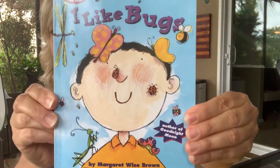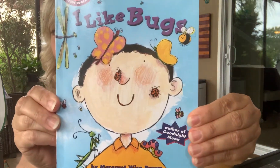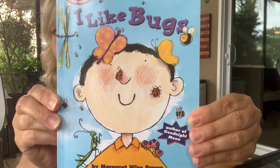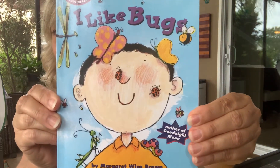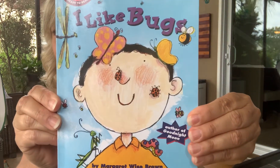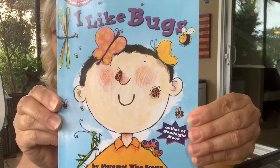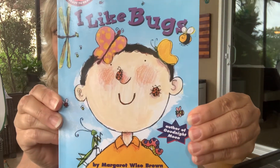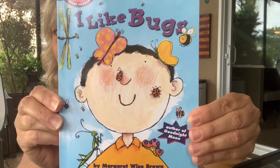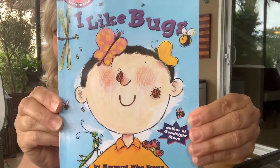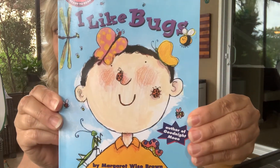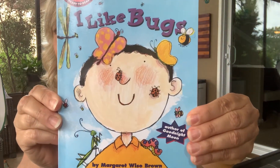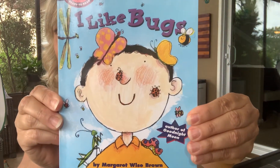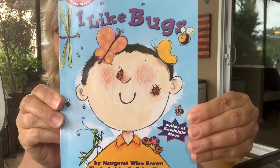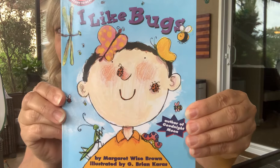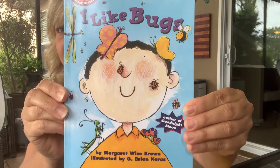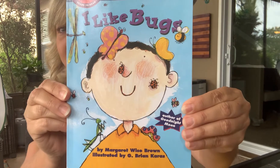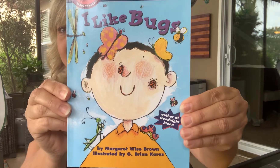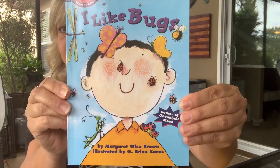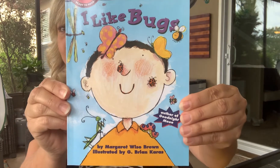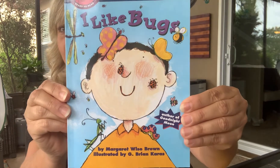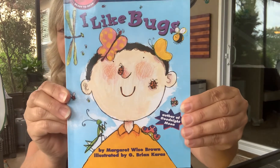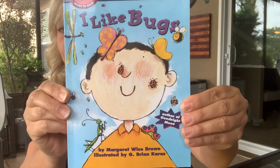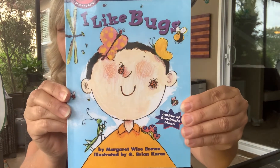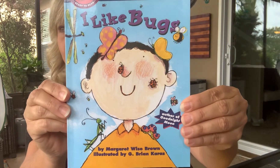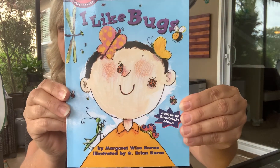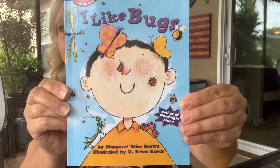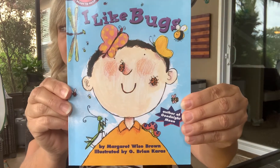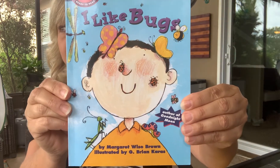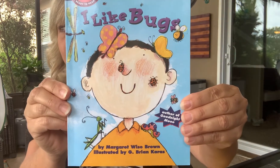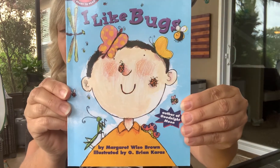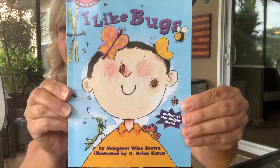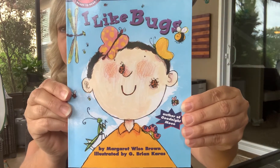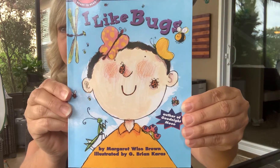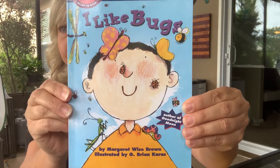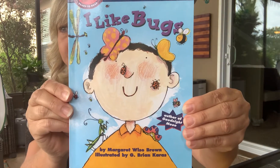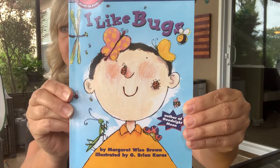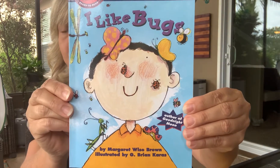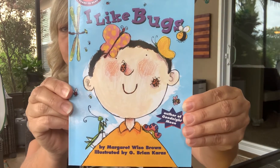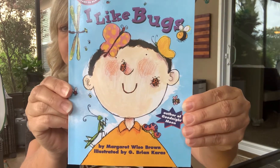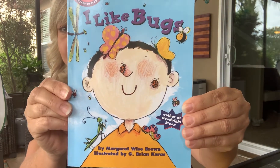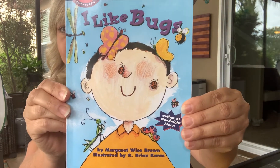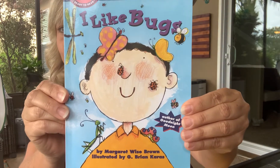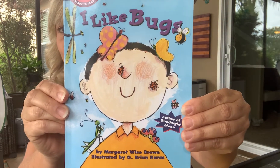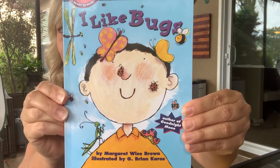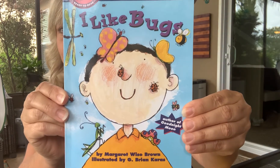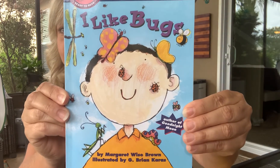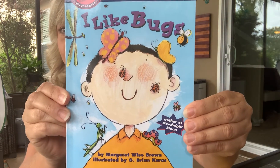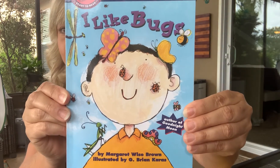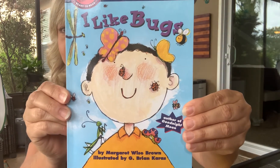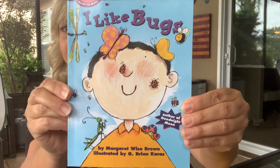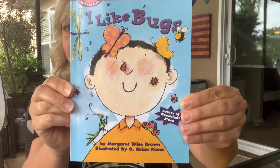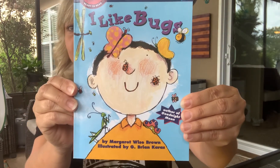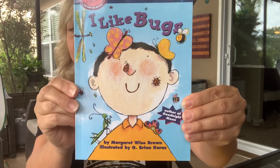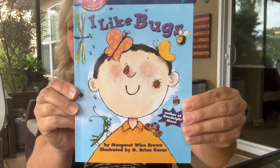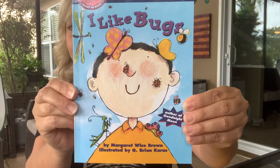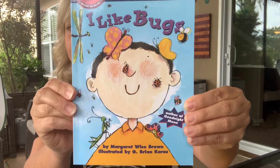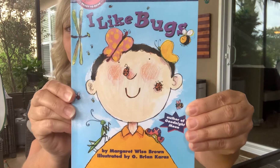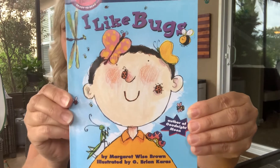authors. She's amazing. She also wrote Good Night Moon which Miss Amanda did with you last week.